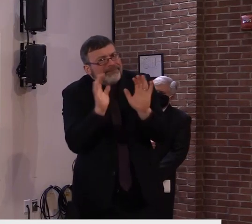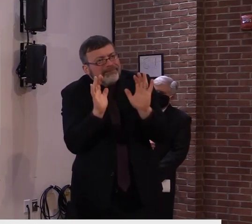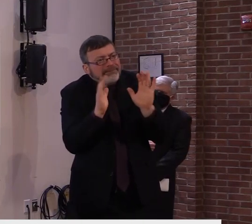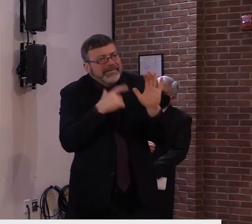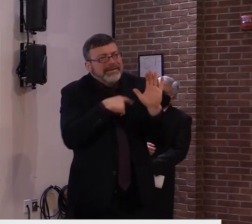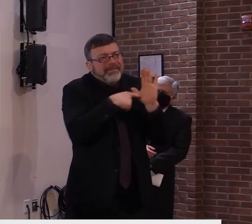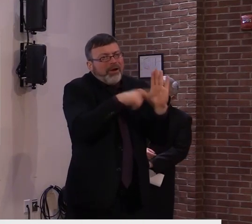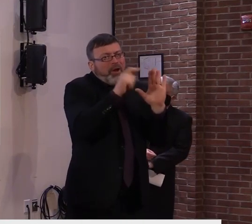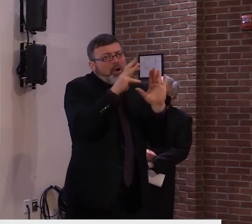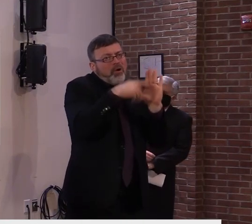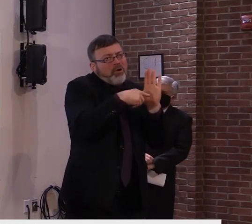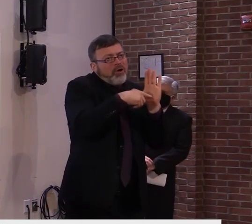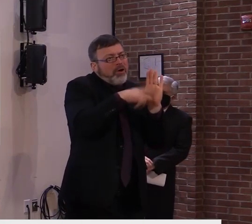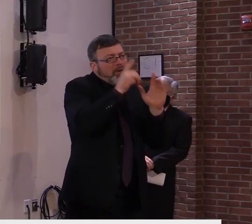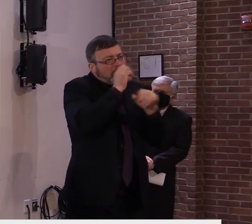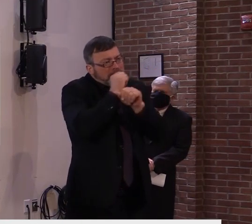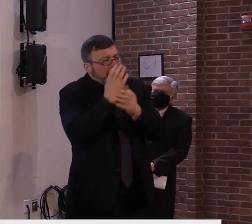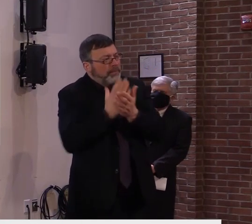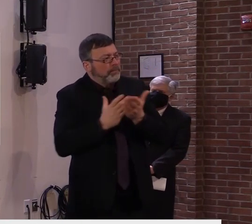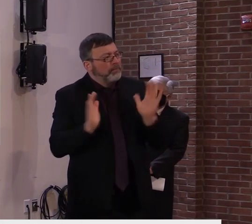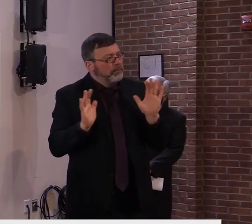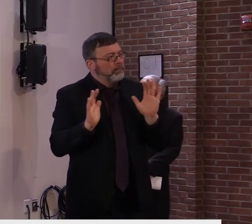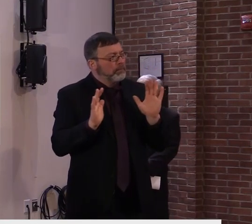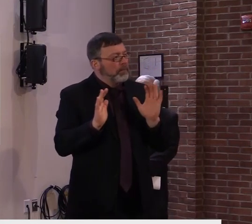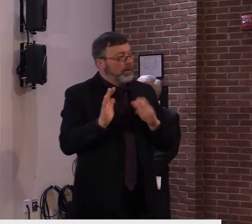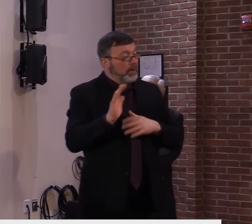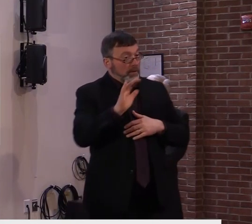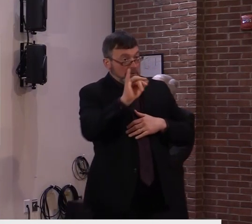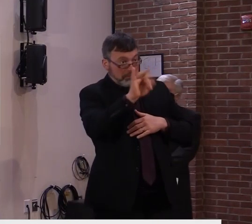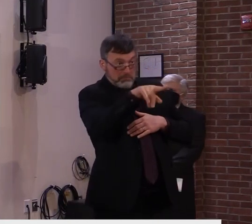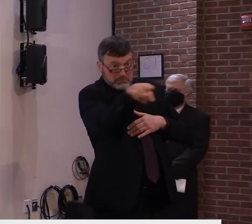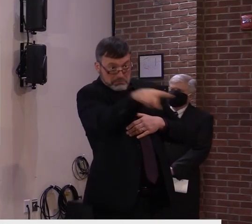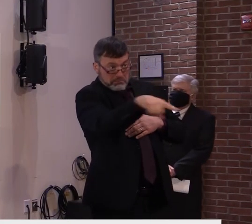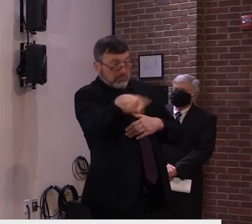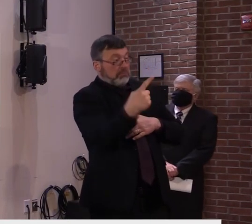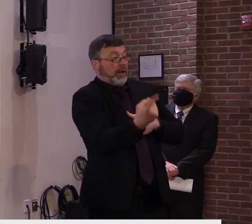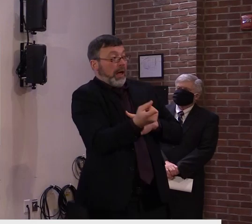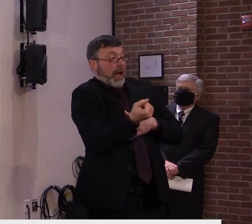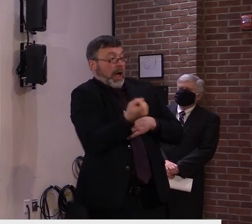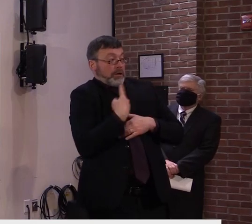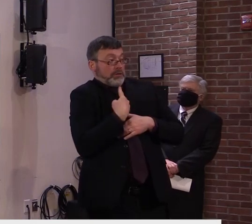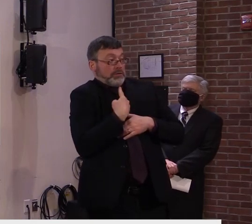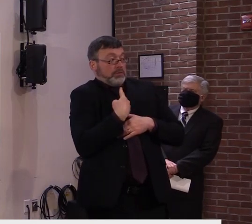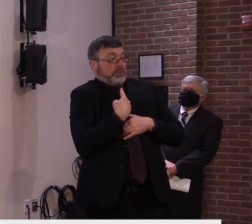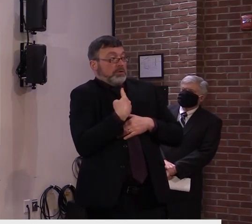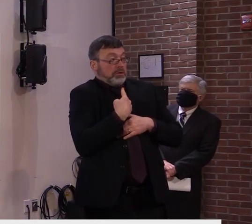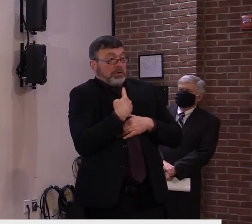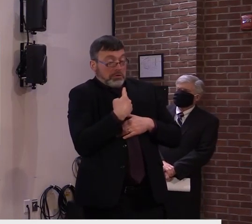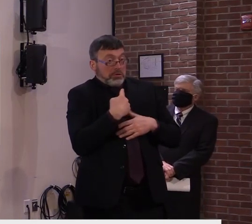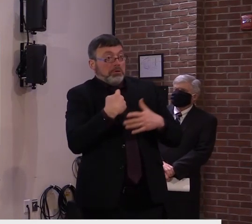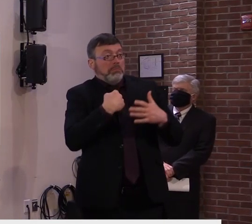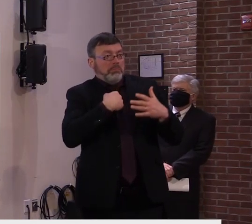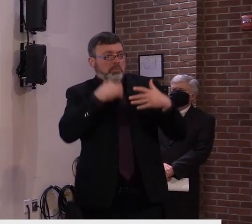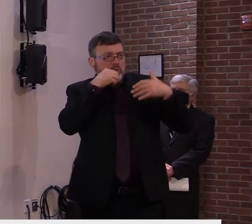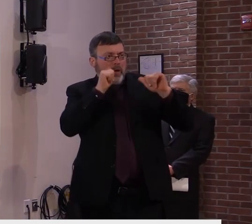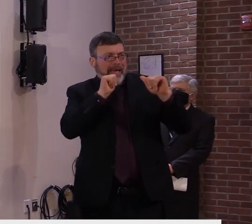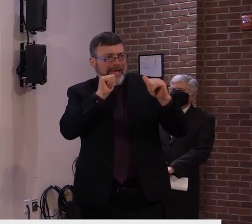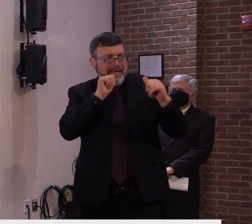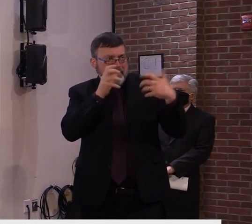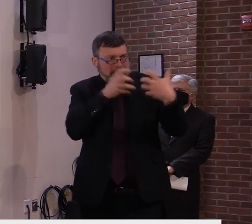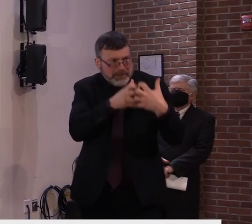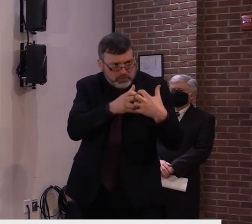sure that when you make the requests that we expedite that as quickly as we possibly can. So I will look into that.